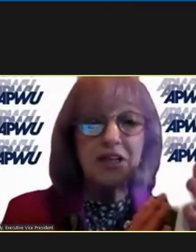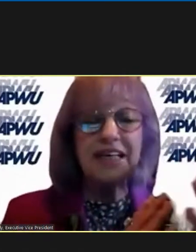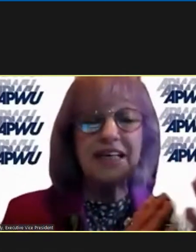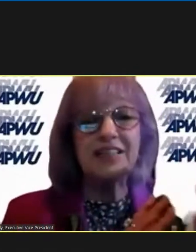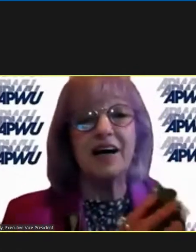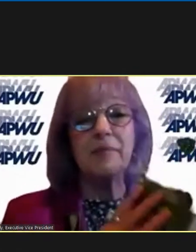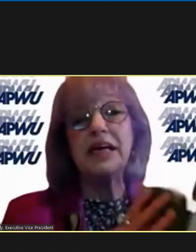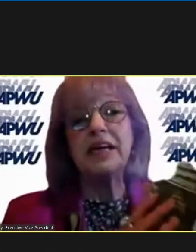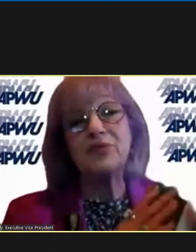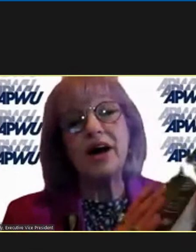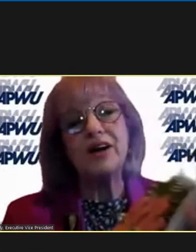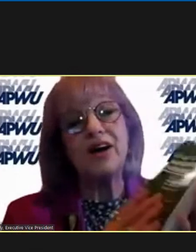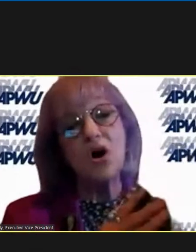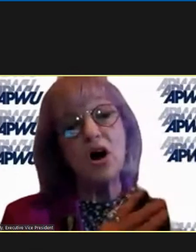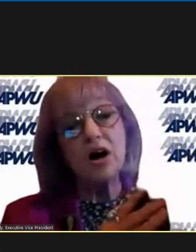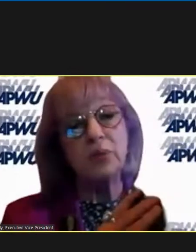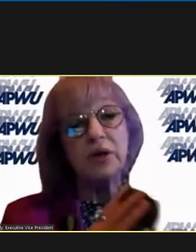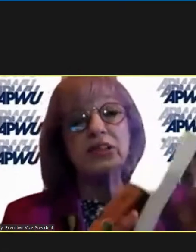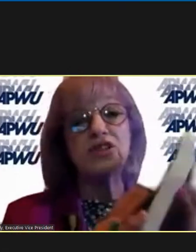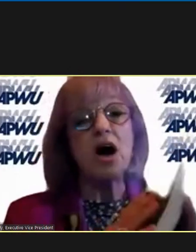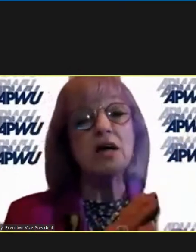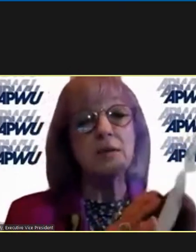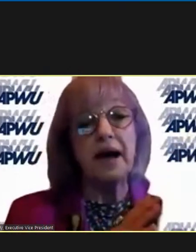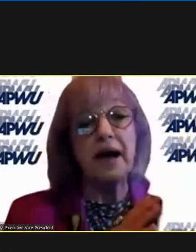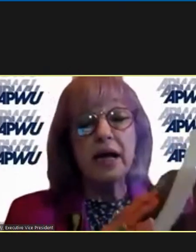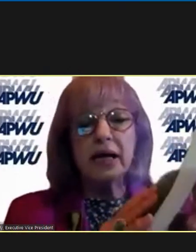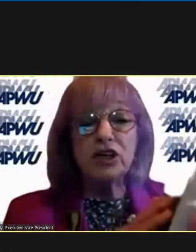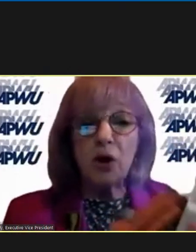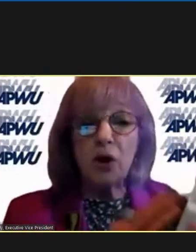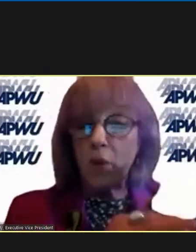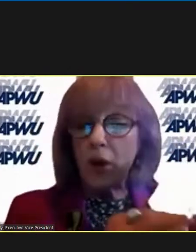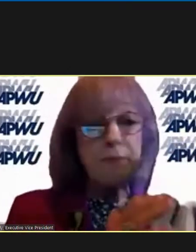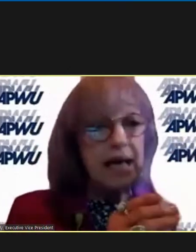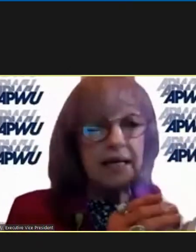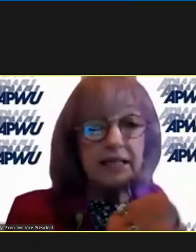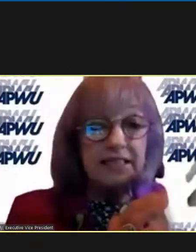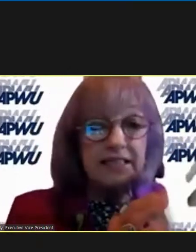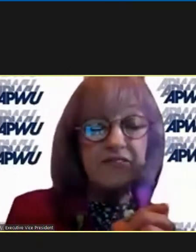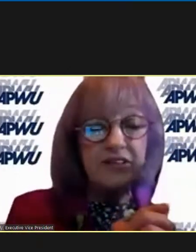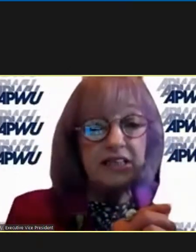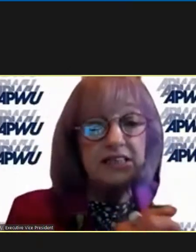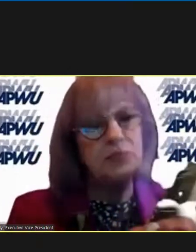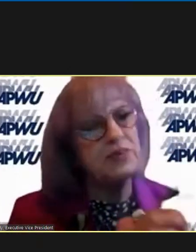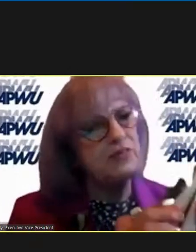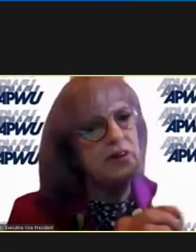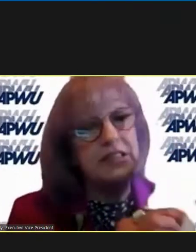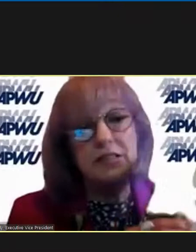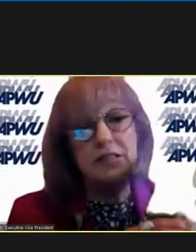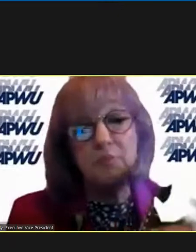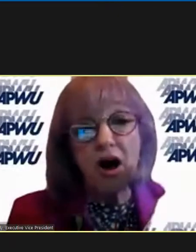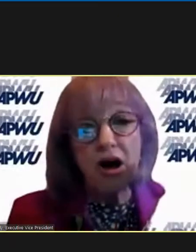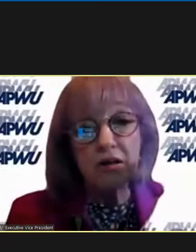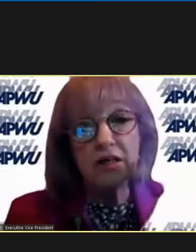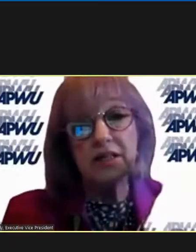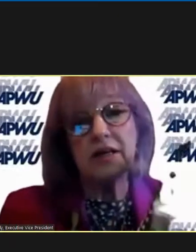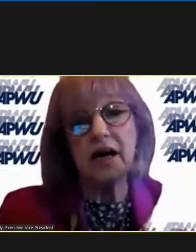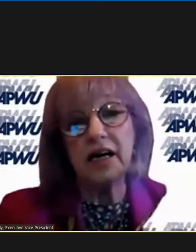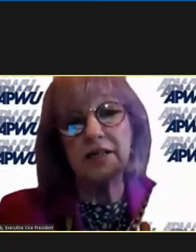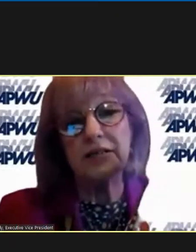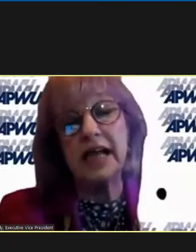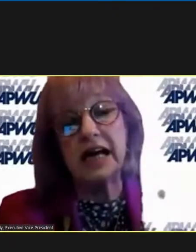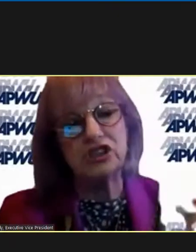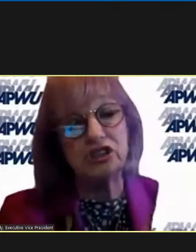that lamont really um hit it right on target when he talked about you know the way back in the 70s it was a very small